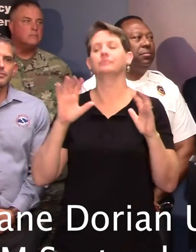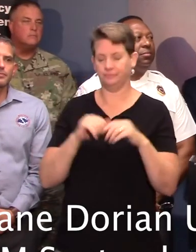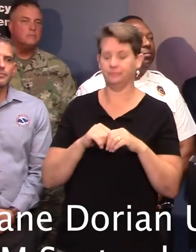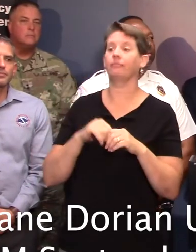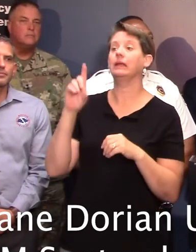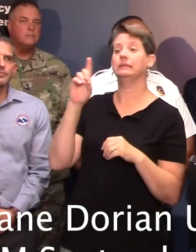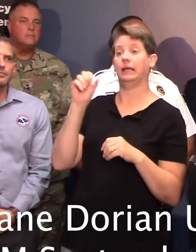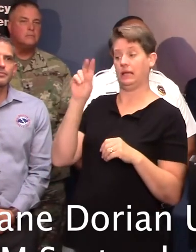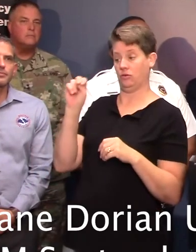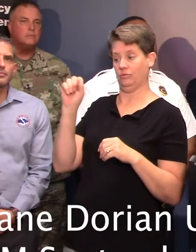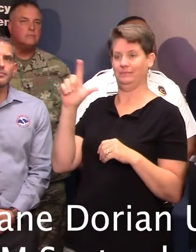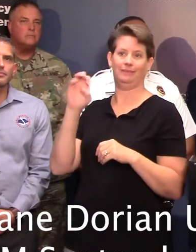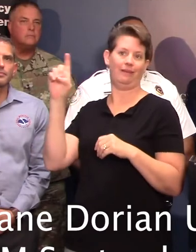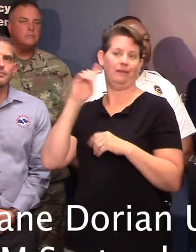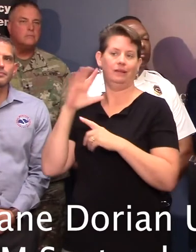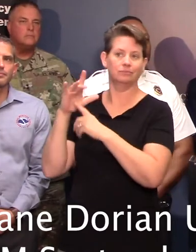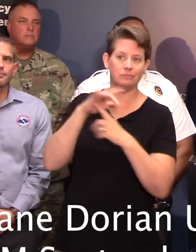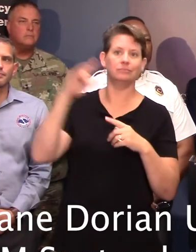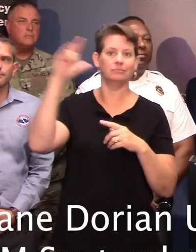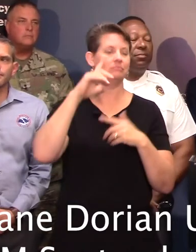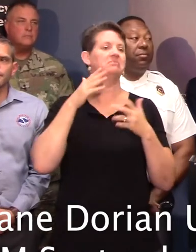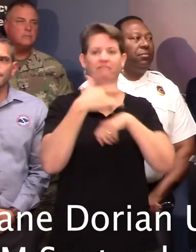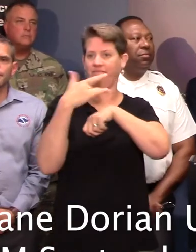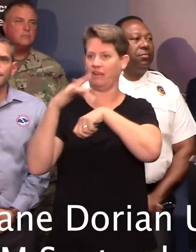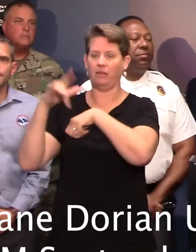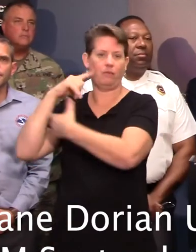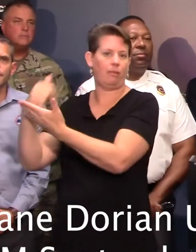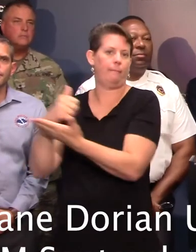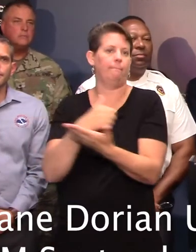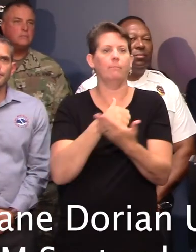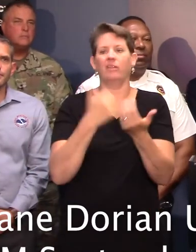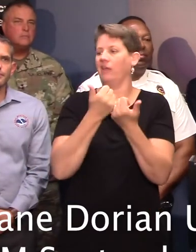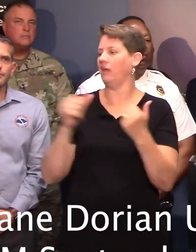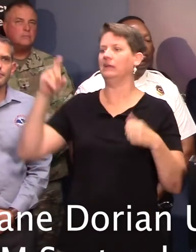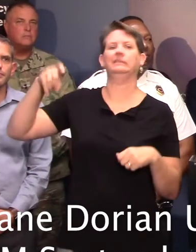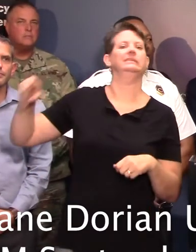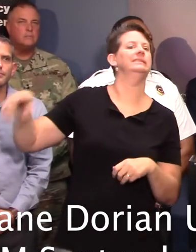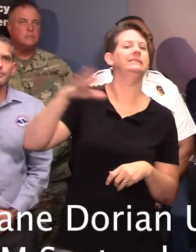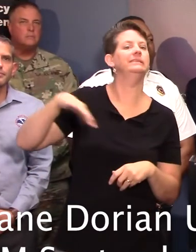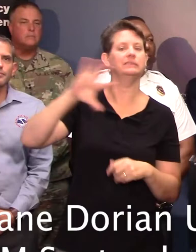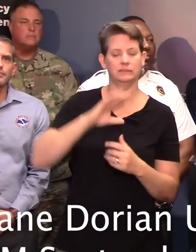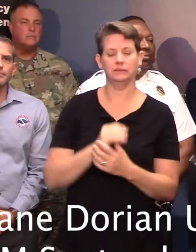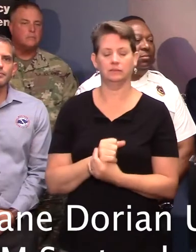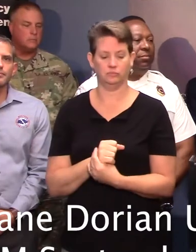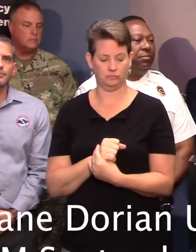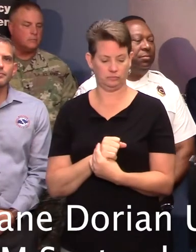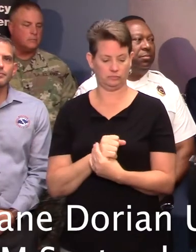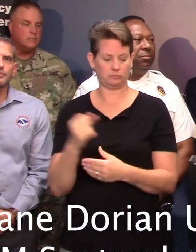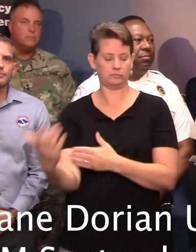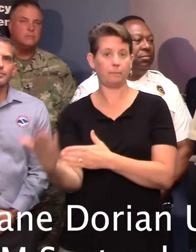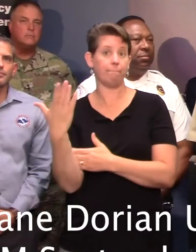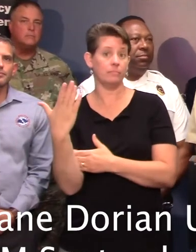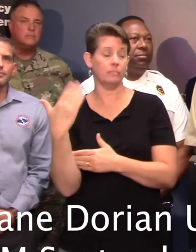Slead aircraft are available to assist in those lane reversals or any other law enforcement mission at this time. This morning,